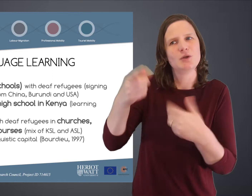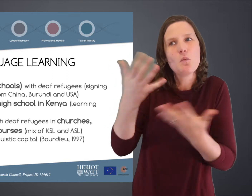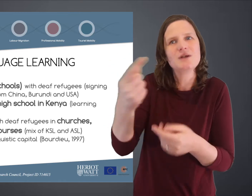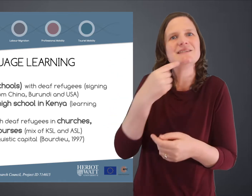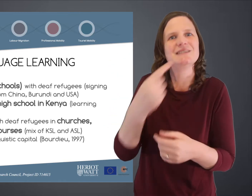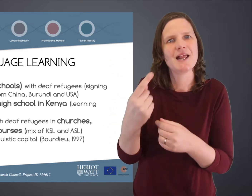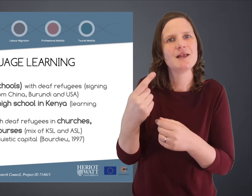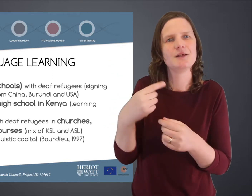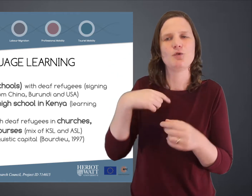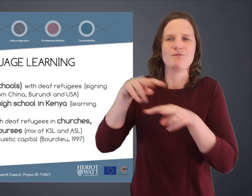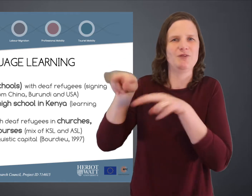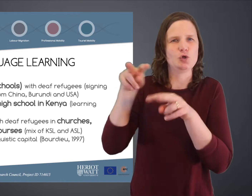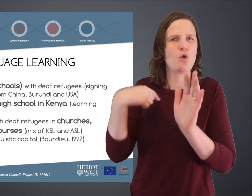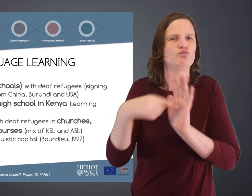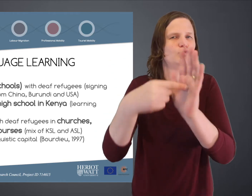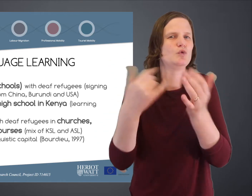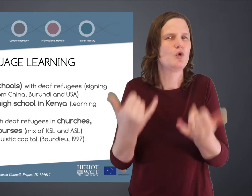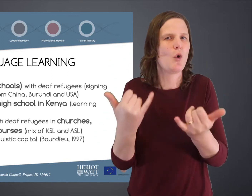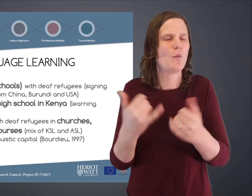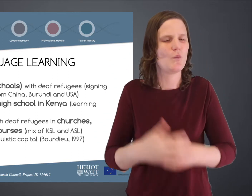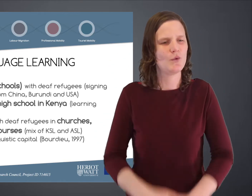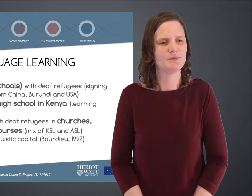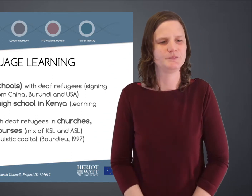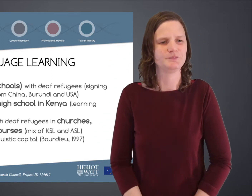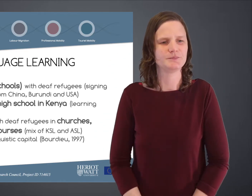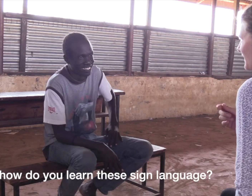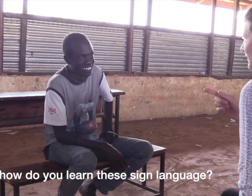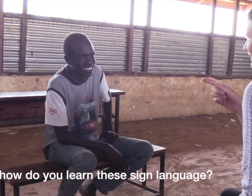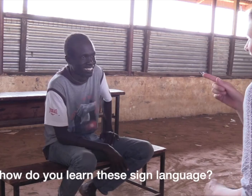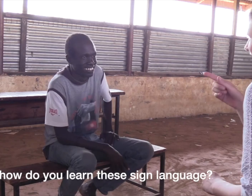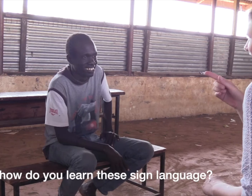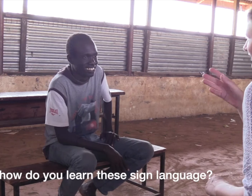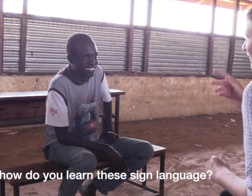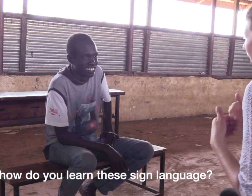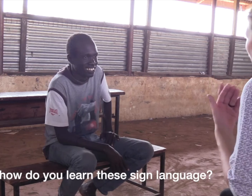interviews that I did with my participants. And it's interesting what he said. So I'll show you the video now.